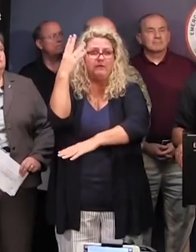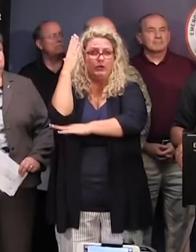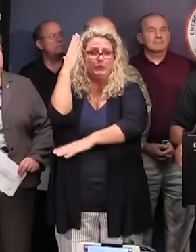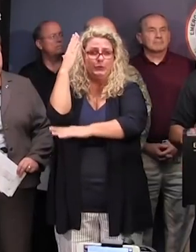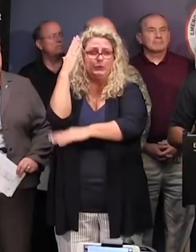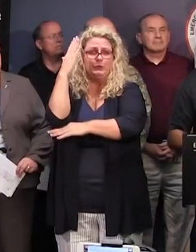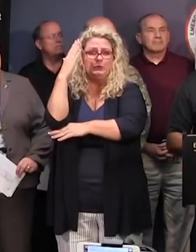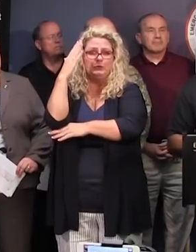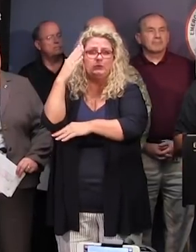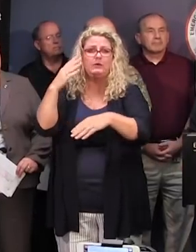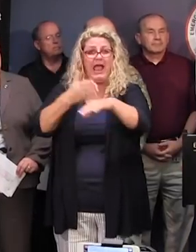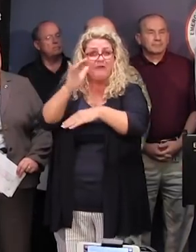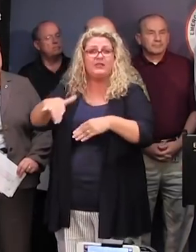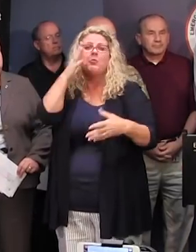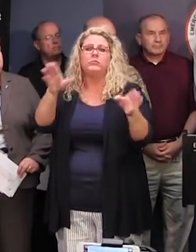you. One question.